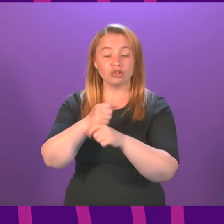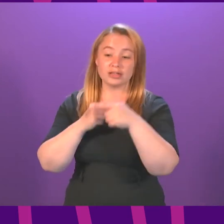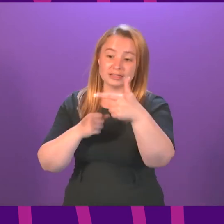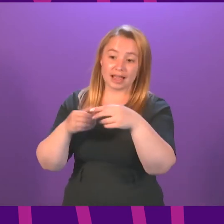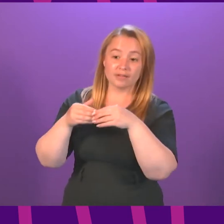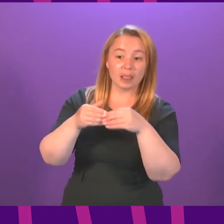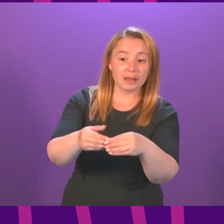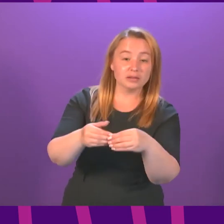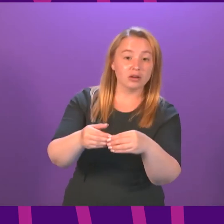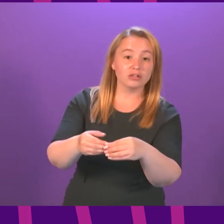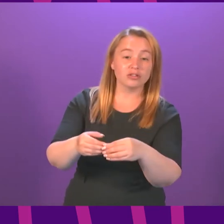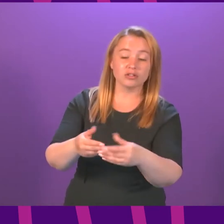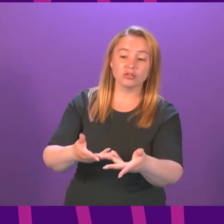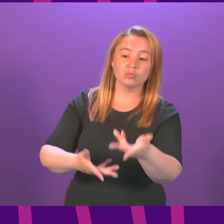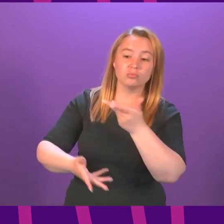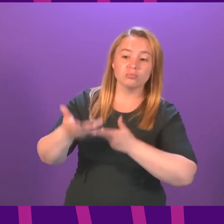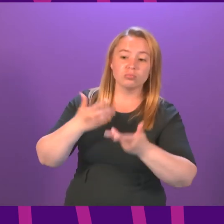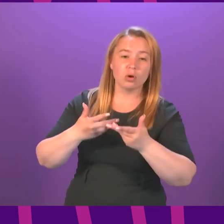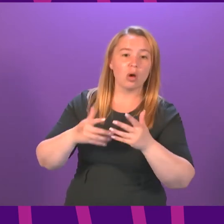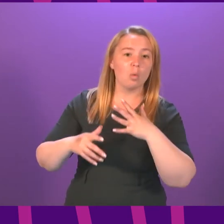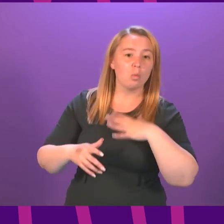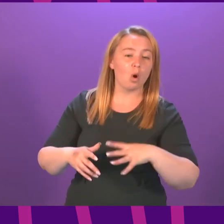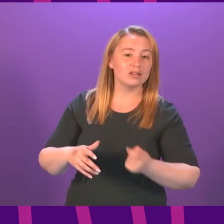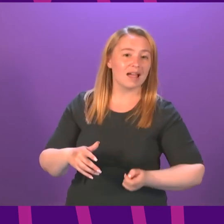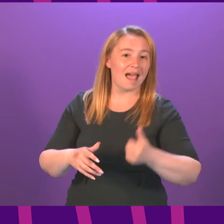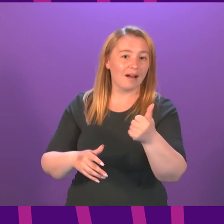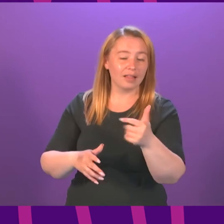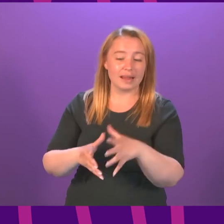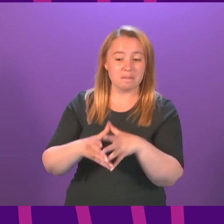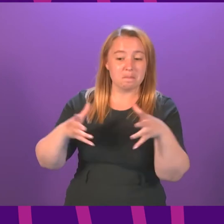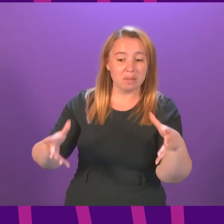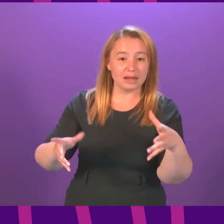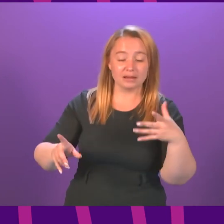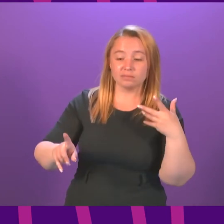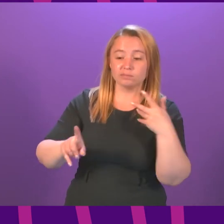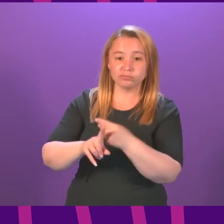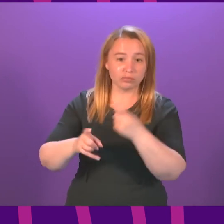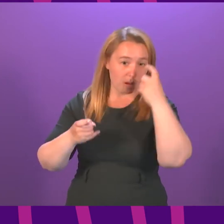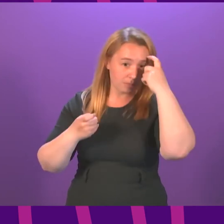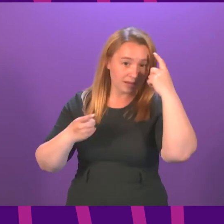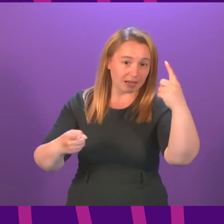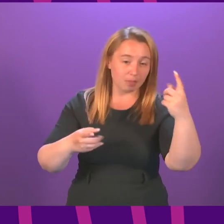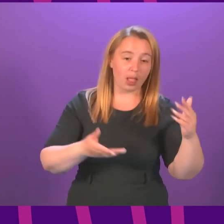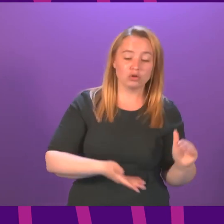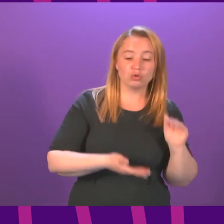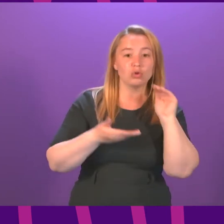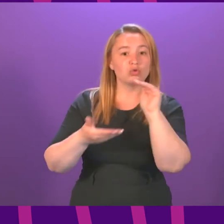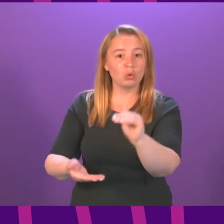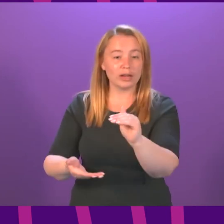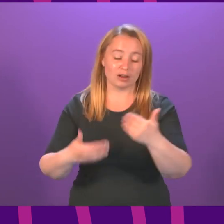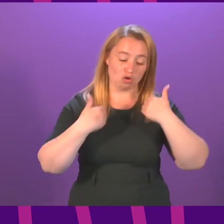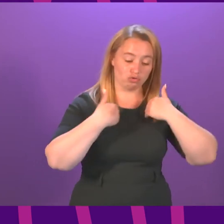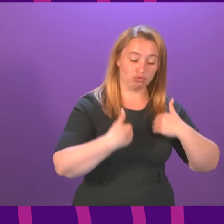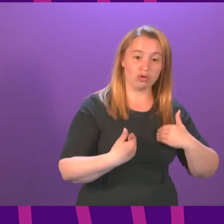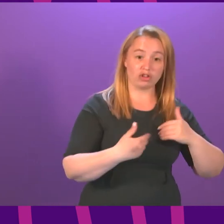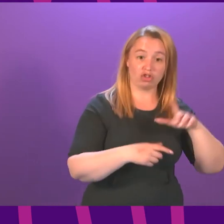to this call for earlier larger scale and more predictable donations of vaccine by rich countries to